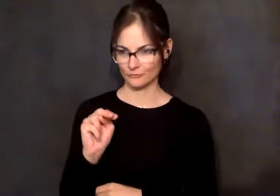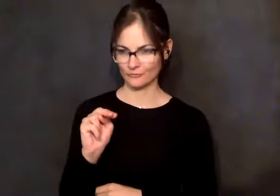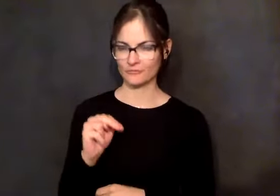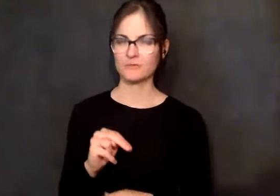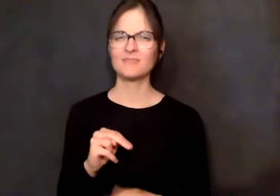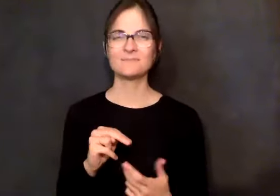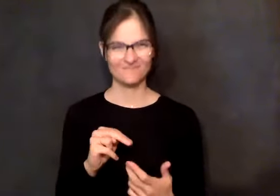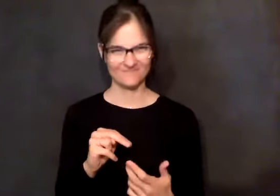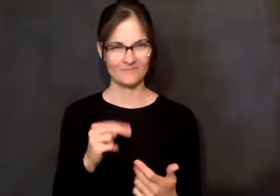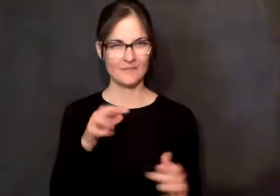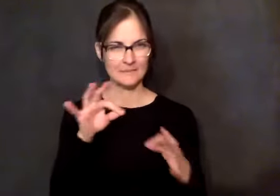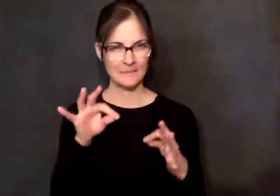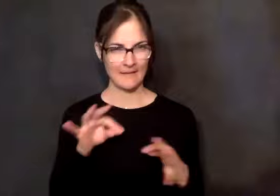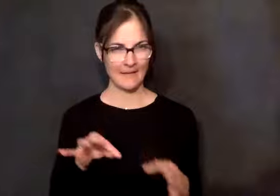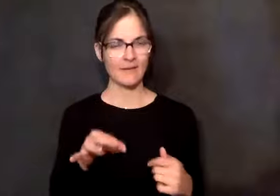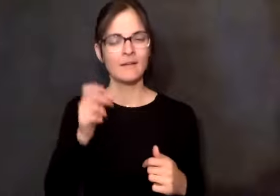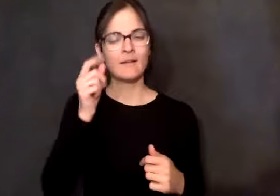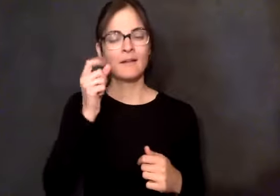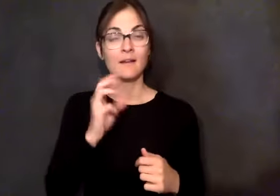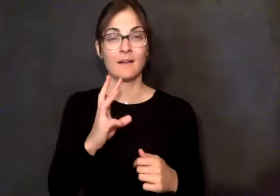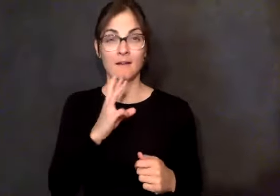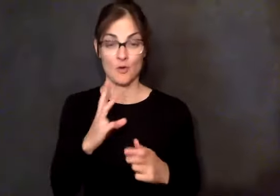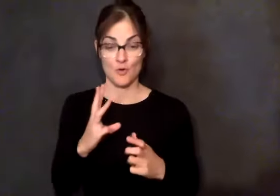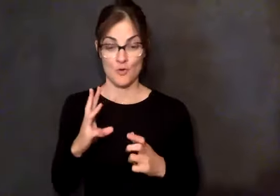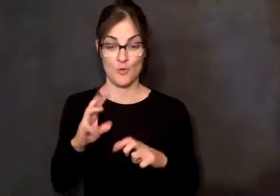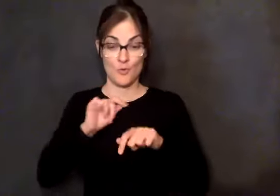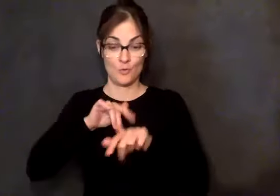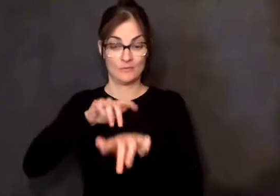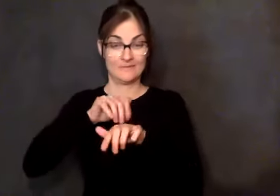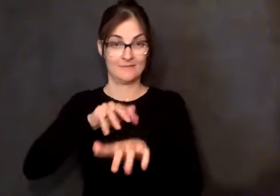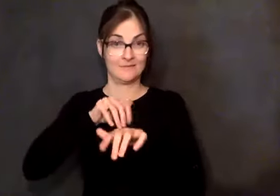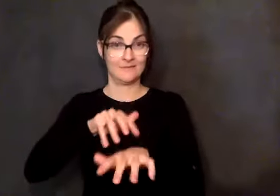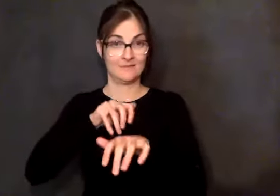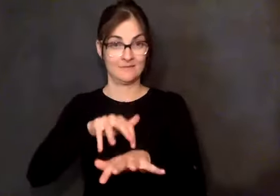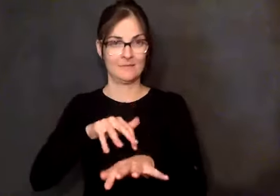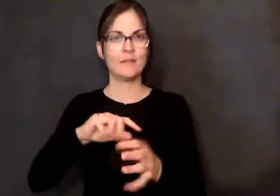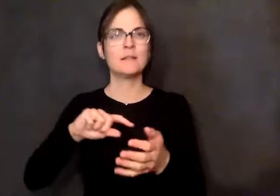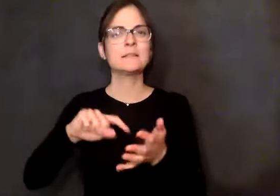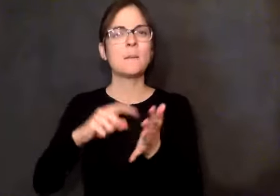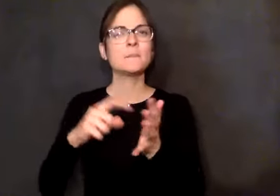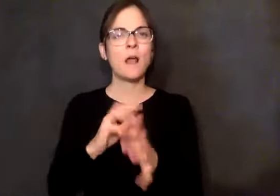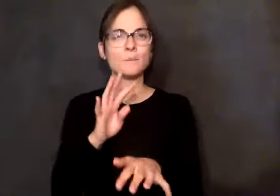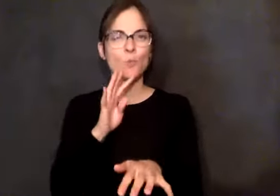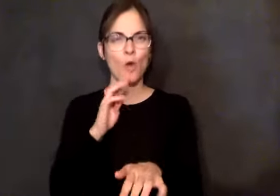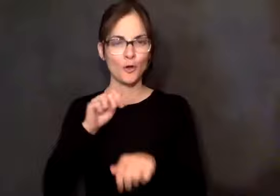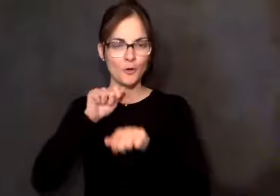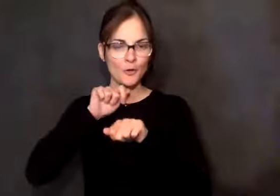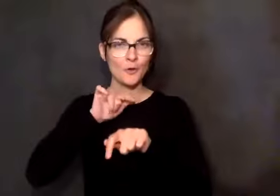you know, you're on the river, but you kind of got to kind of got to get out of the boat. And when the water is moving fast down, there's some parts of the water that kind of reverse.